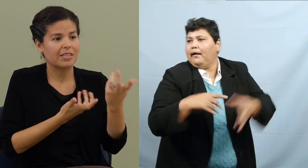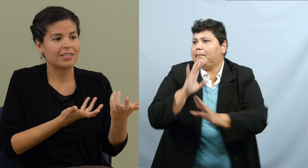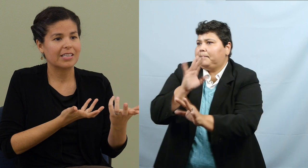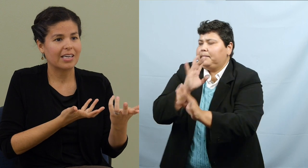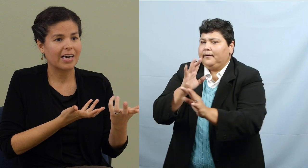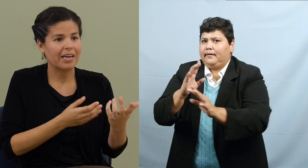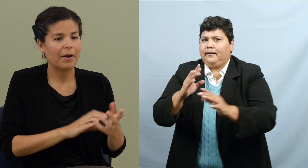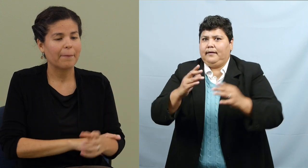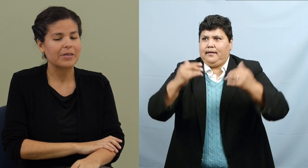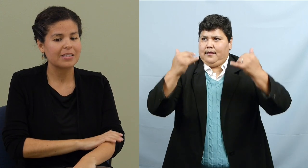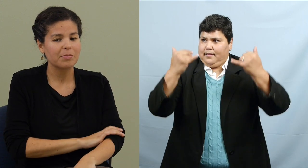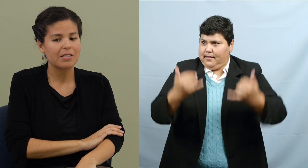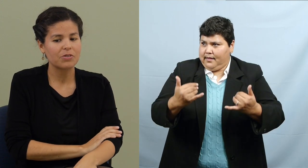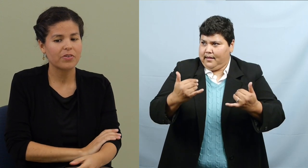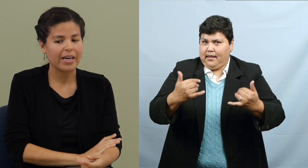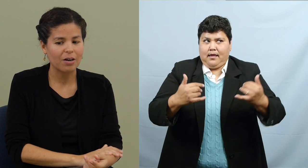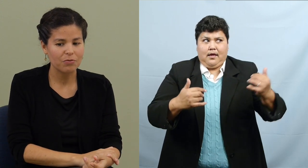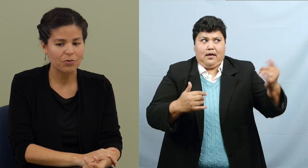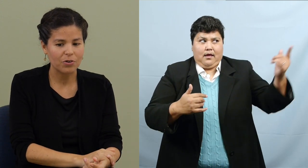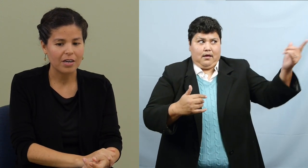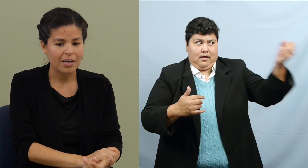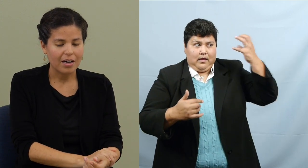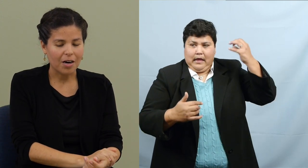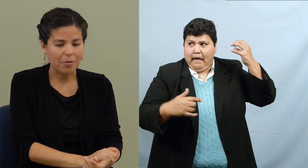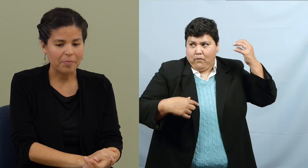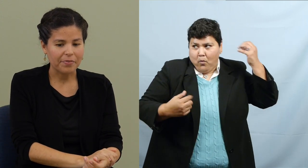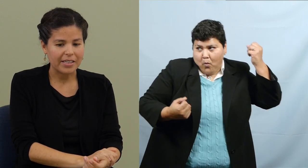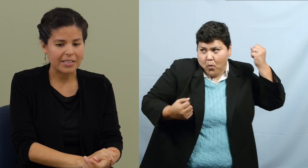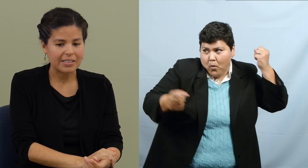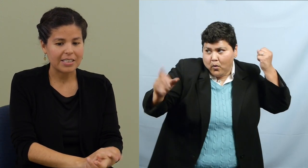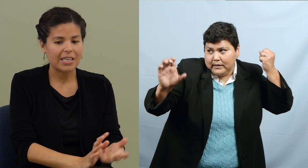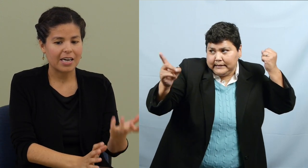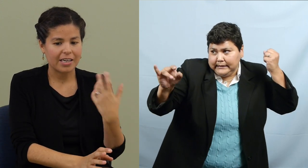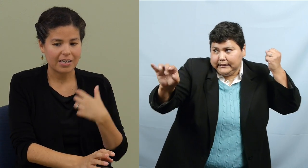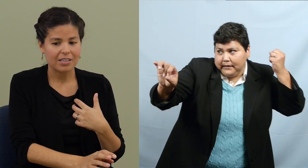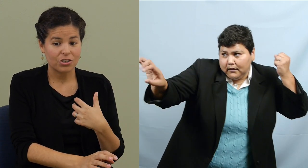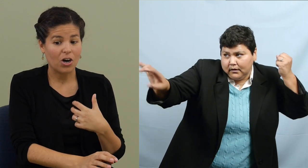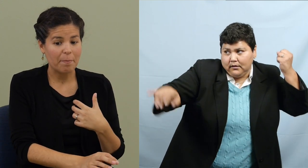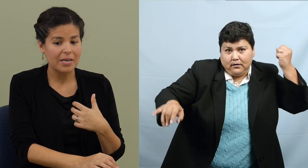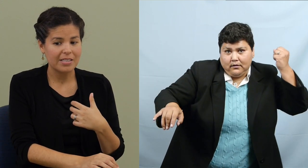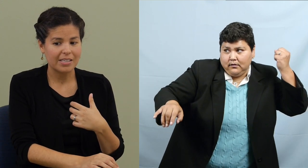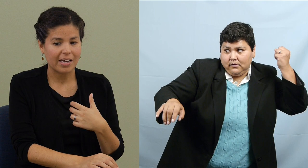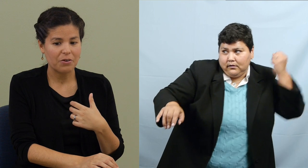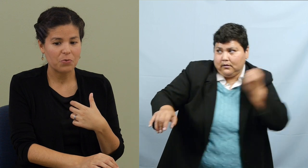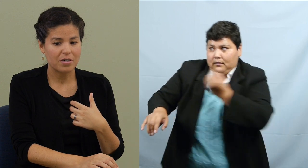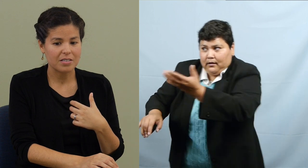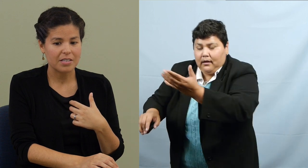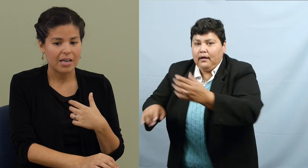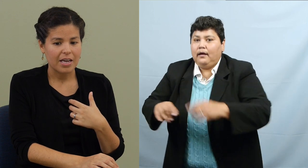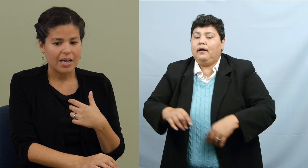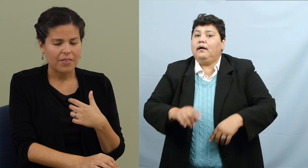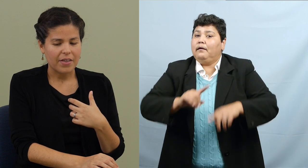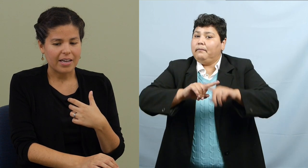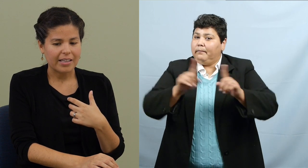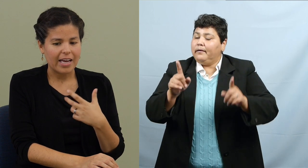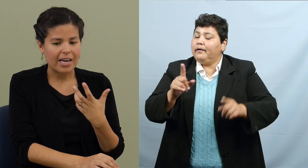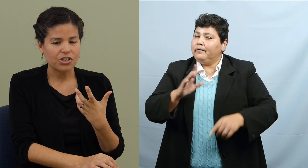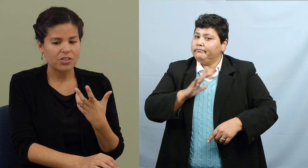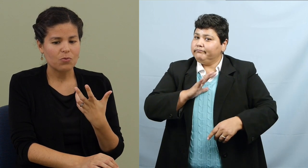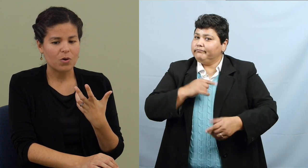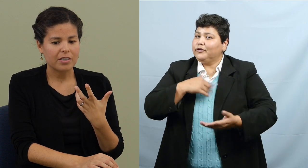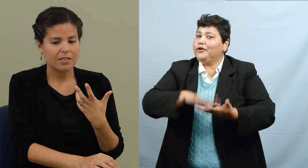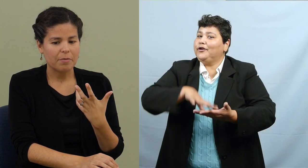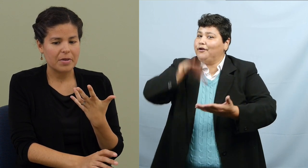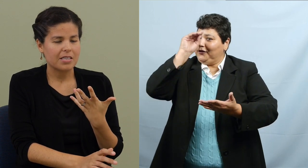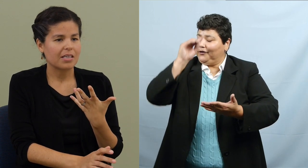to feed the CDI? But something that was very helpful that the CDI taught me today was that they